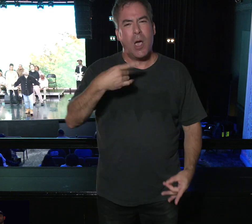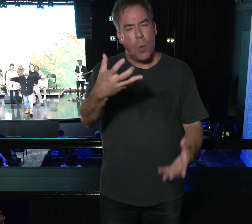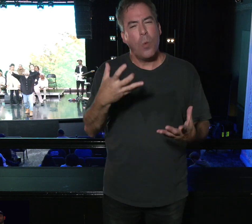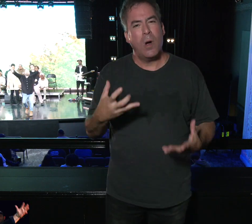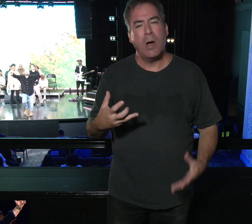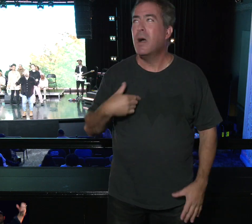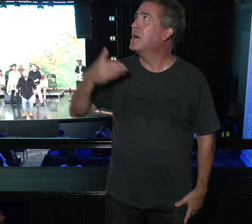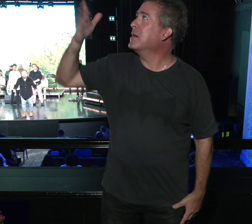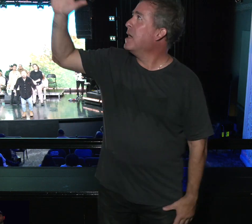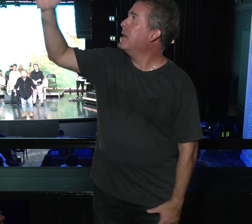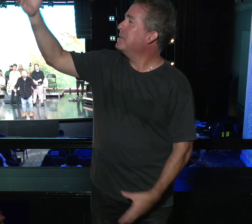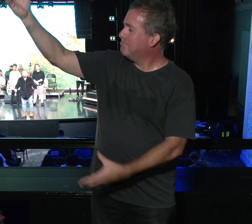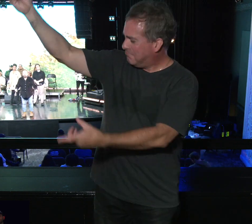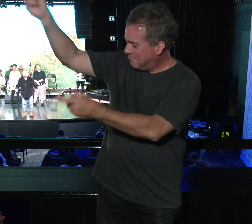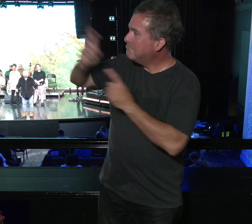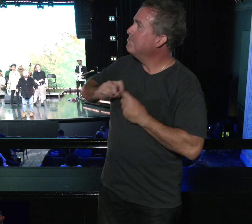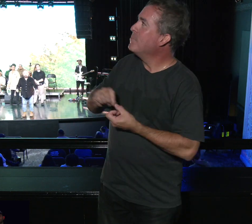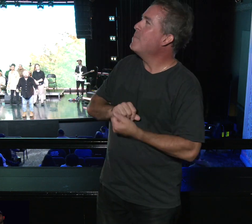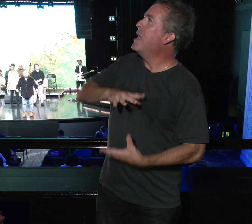I'm like, God, would you fill me?